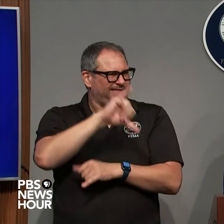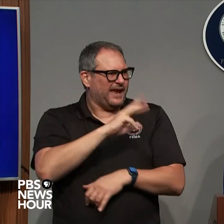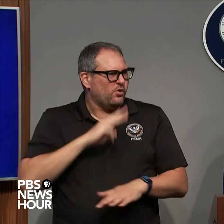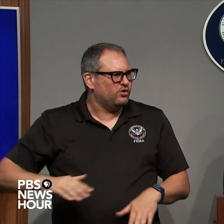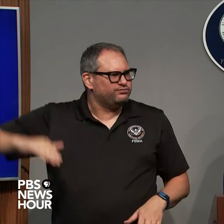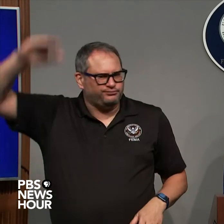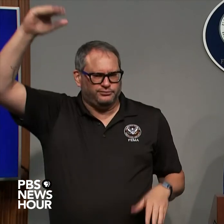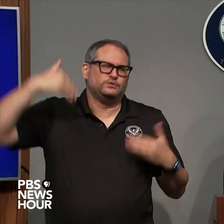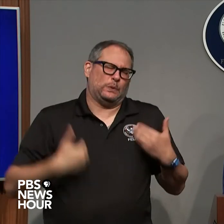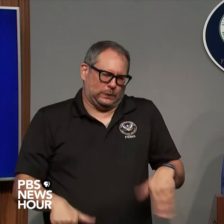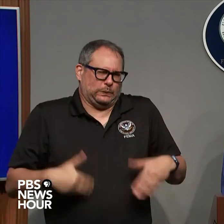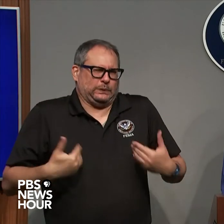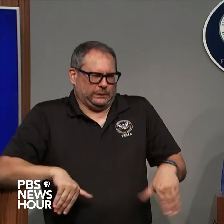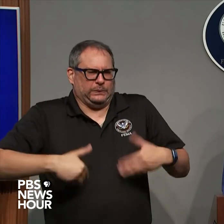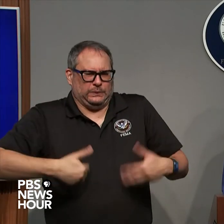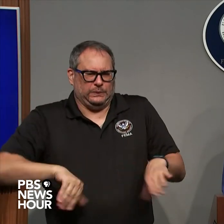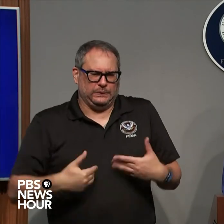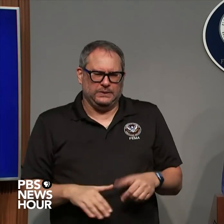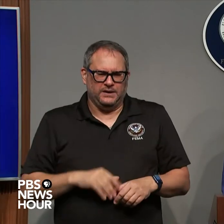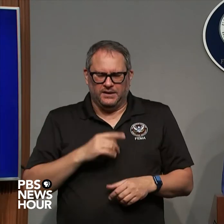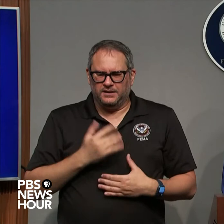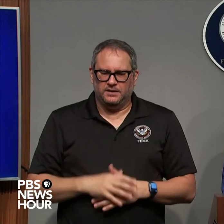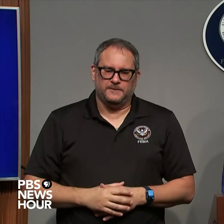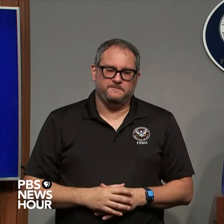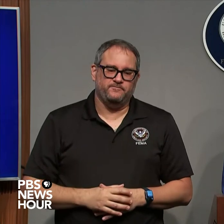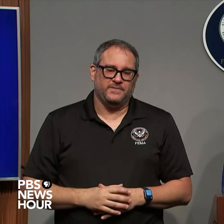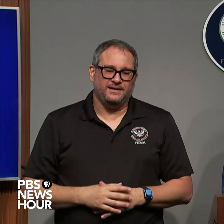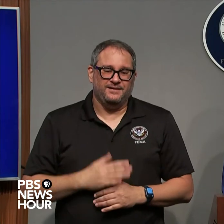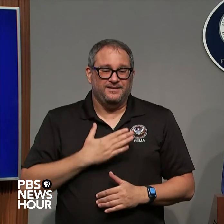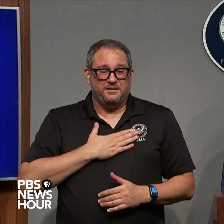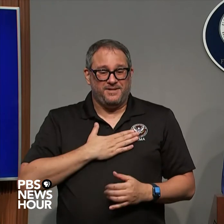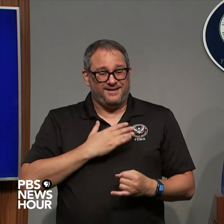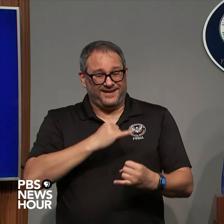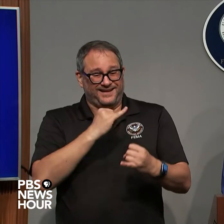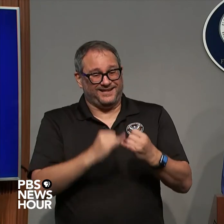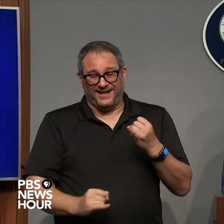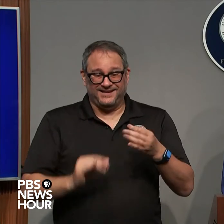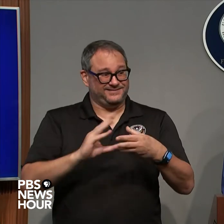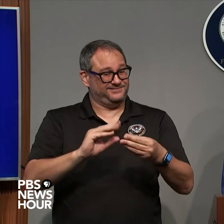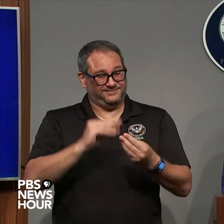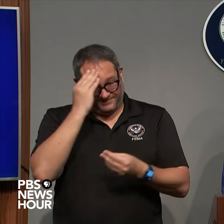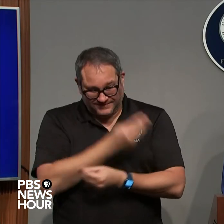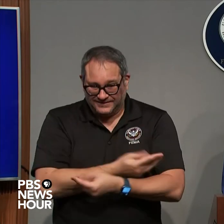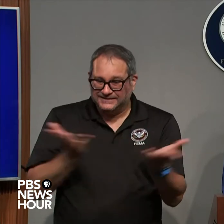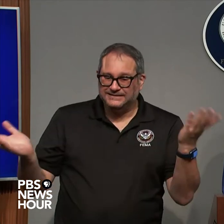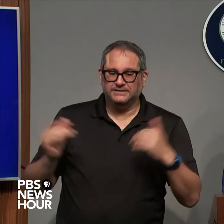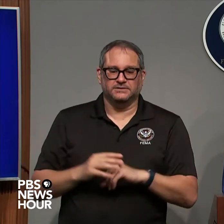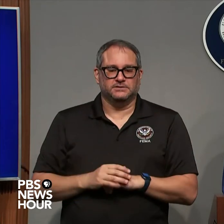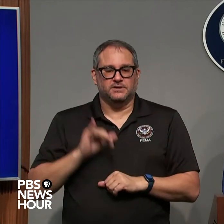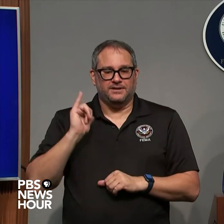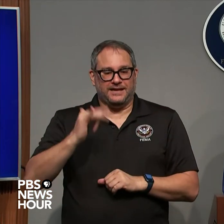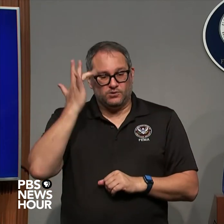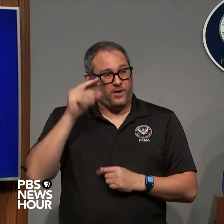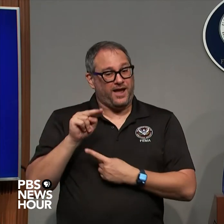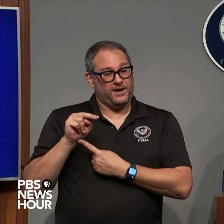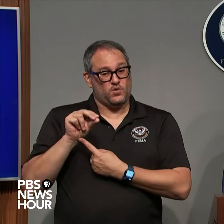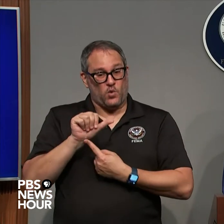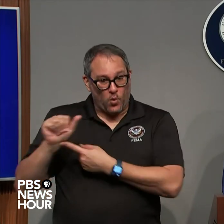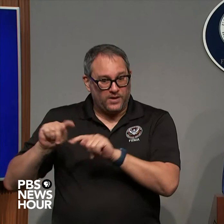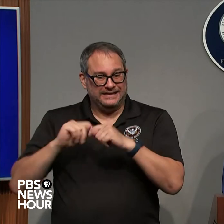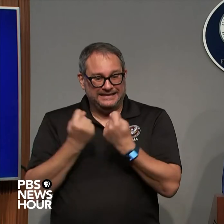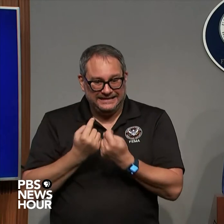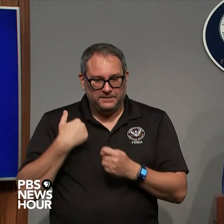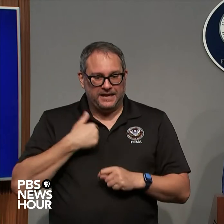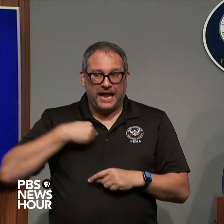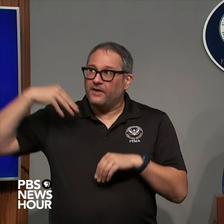and and the last comment is that's why the whole NOAA team comes together on these storms from the satellites the radar the you look at the